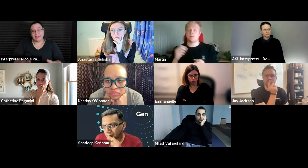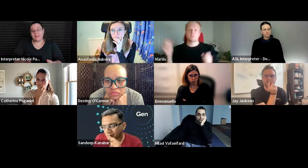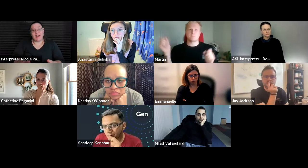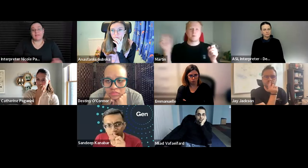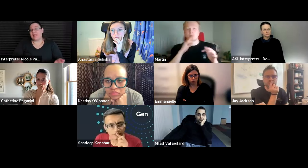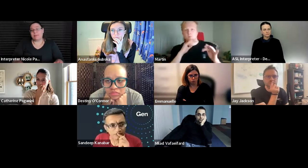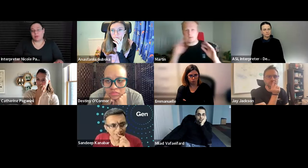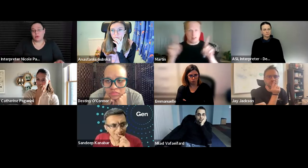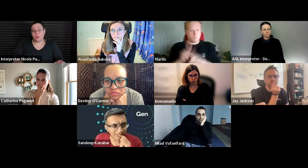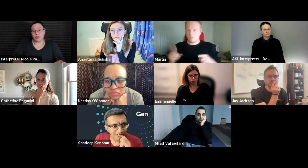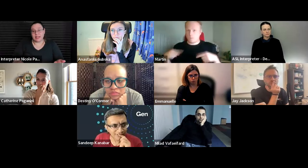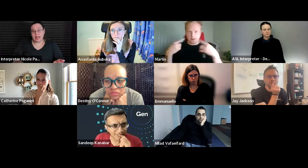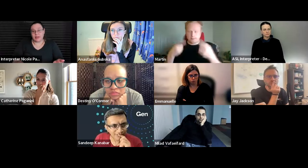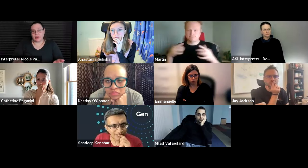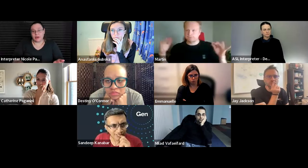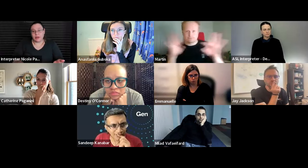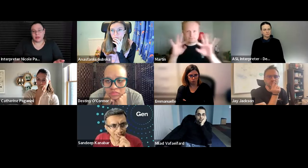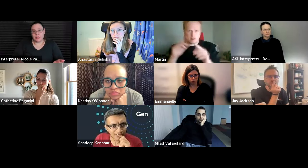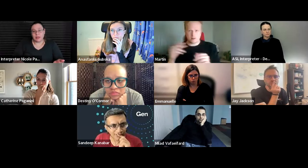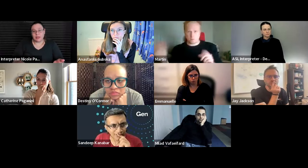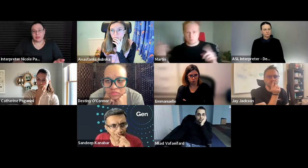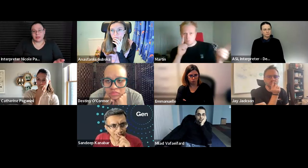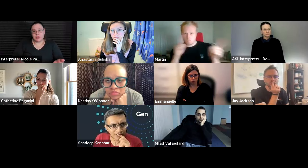maybe having five people who work together